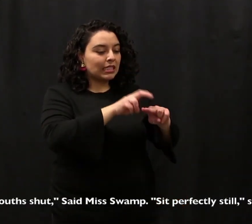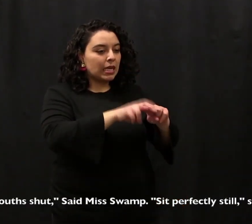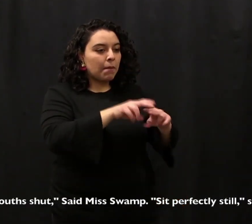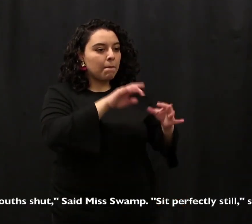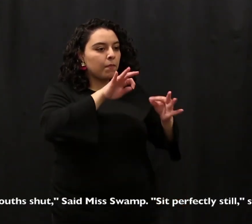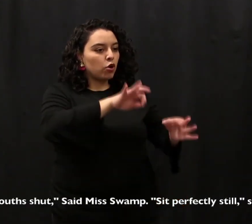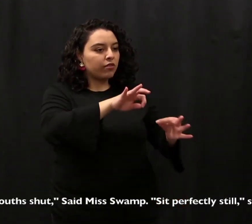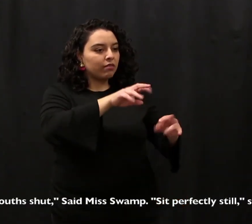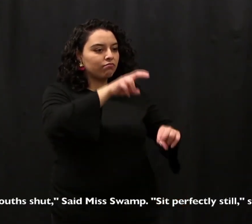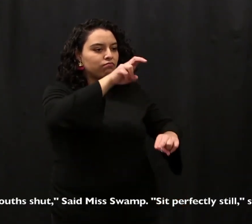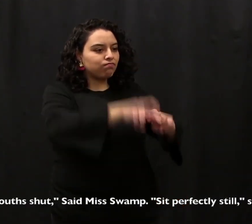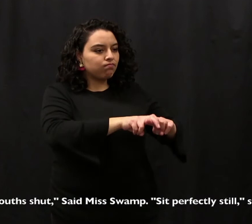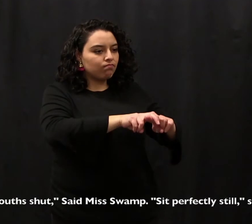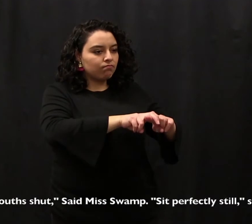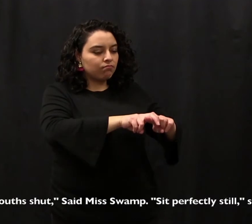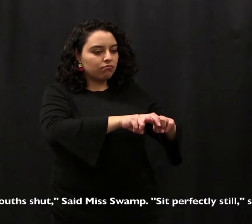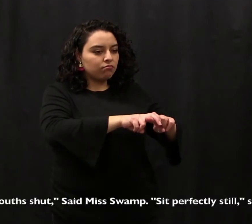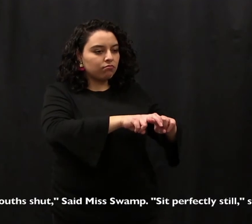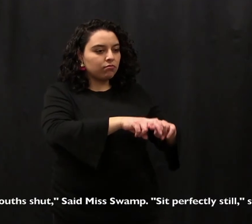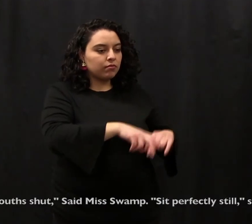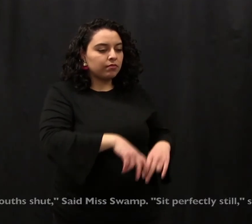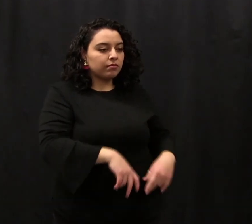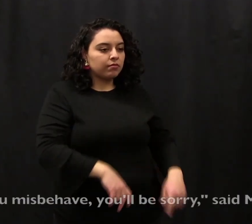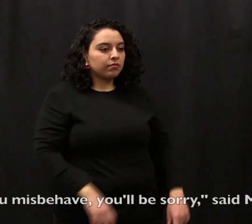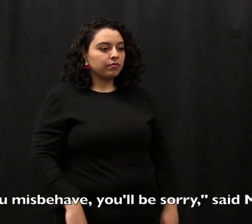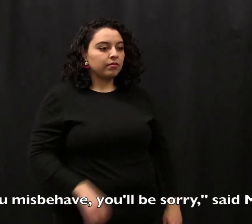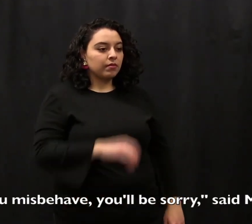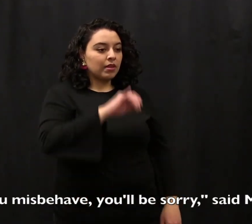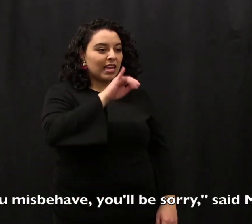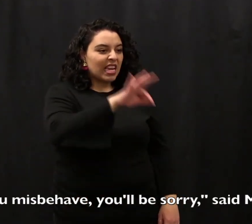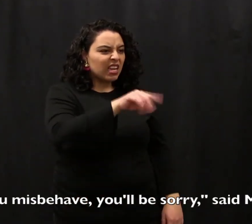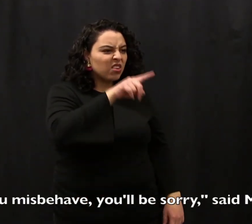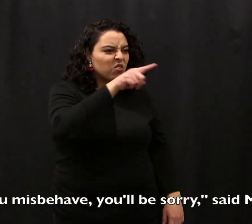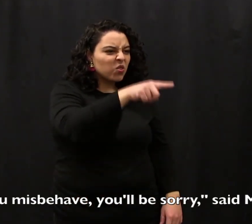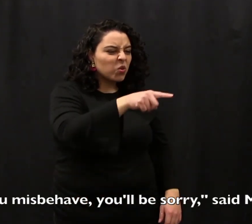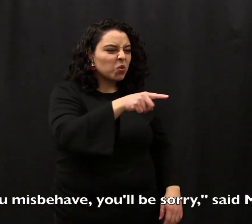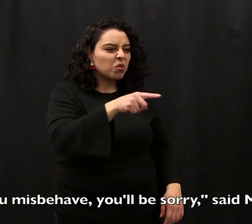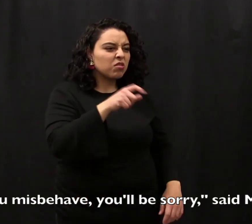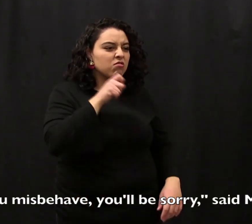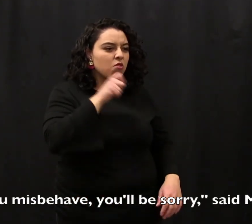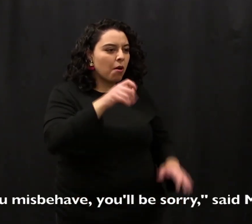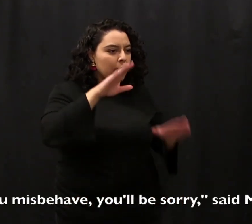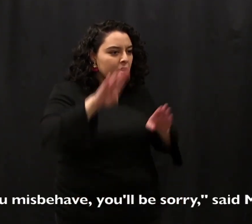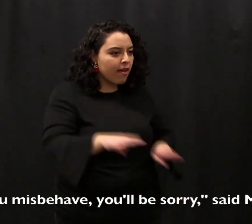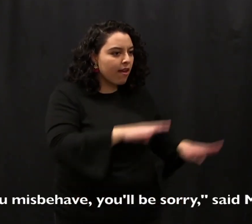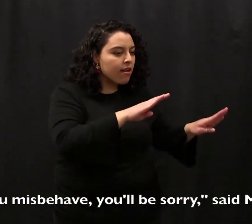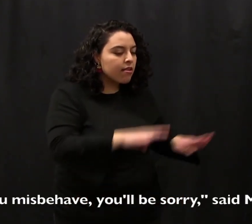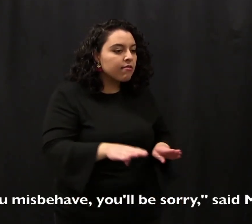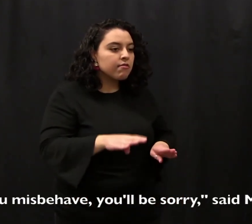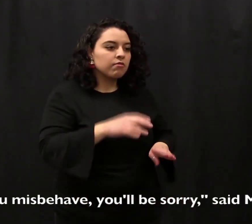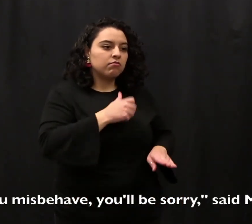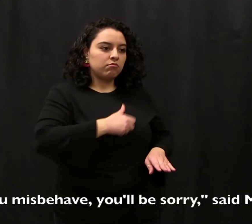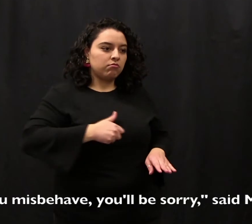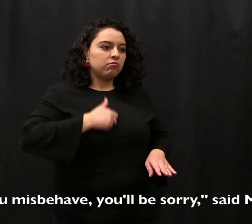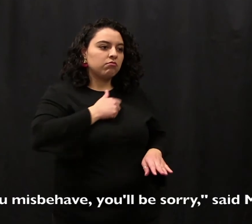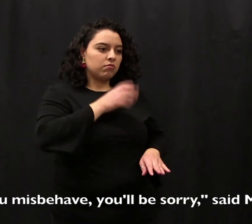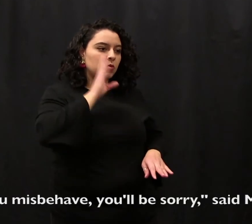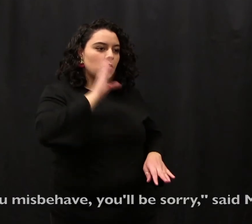perfectly still, said Miss Swamp. And if you misbehave, you'll be sorry, said Miss Swamp.